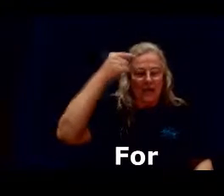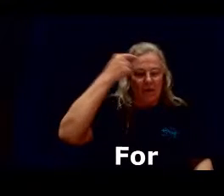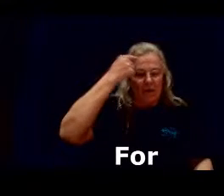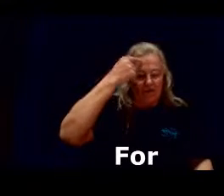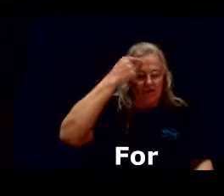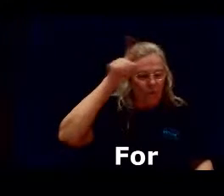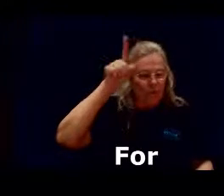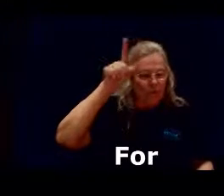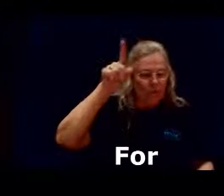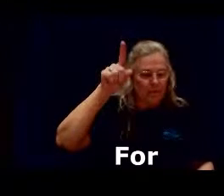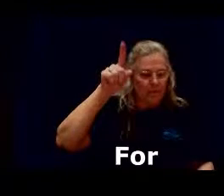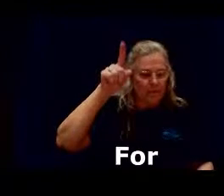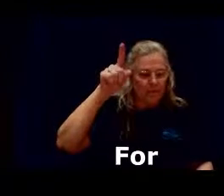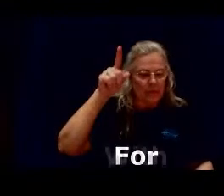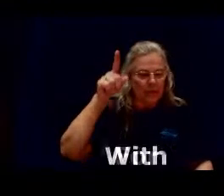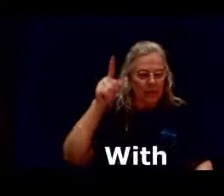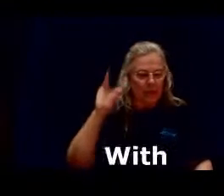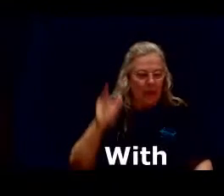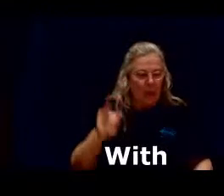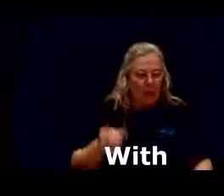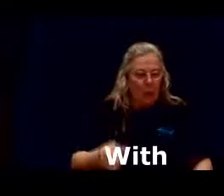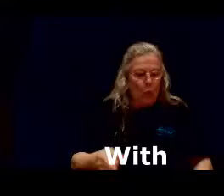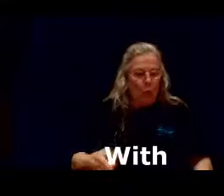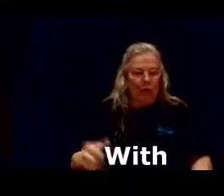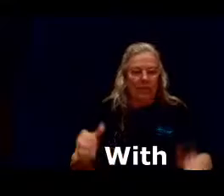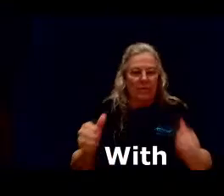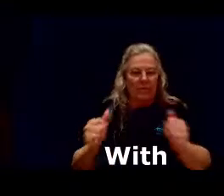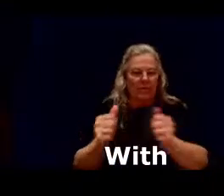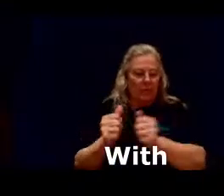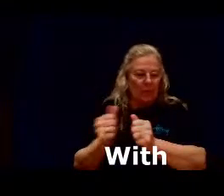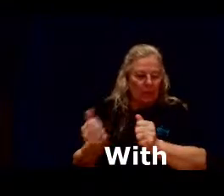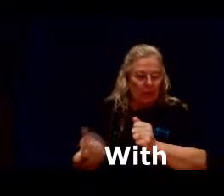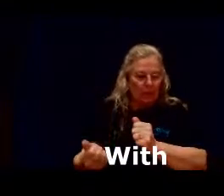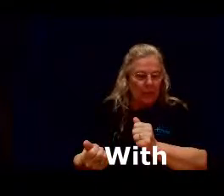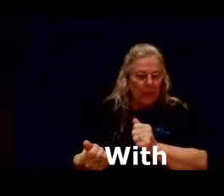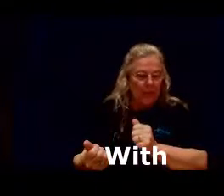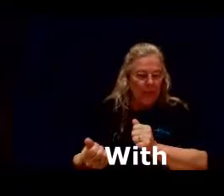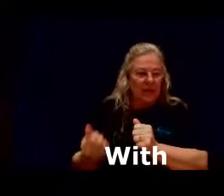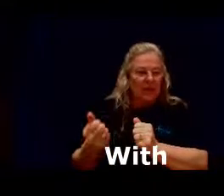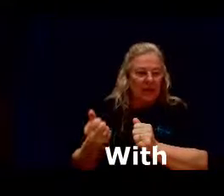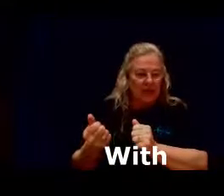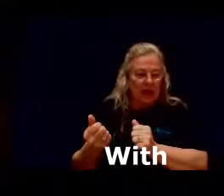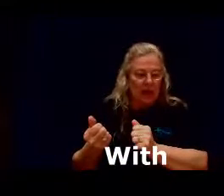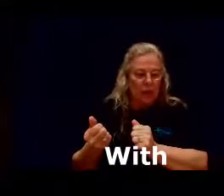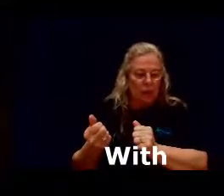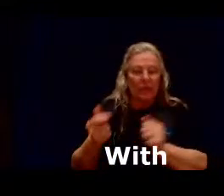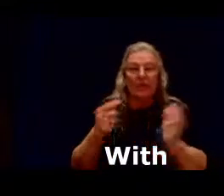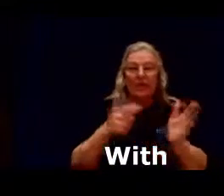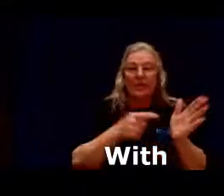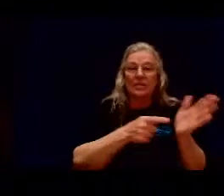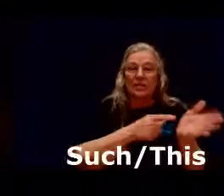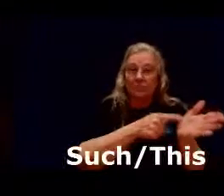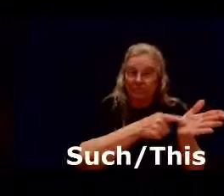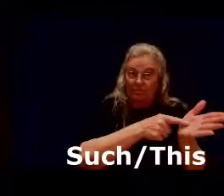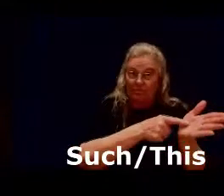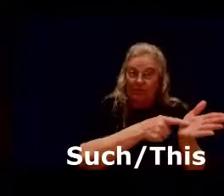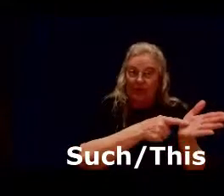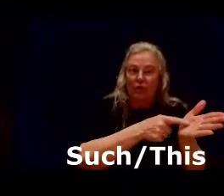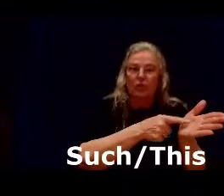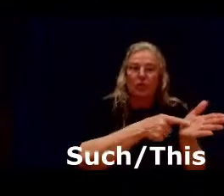for with and we talked about that such with this and you're going